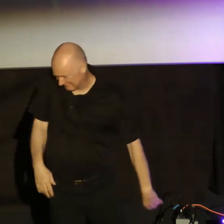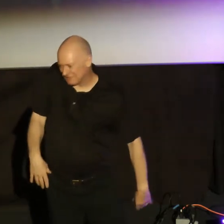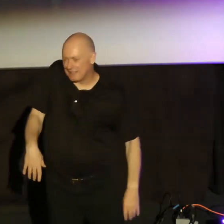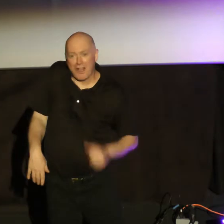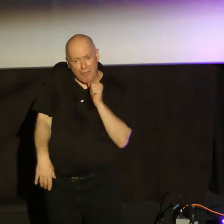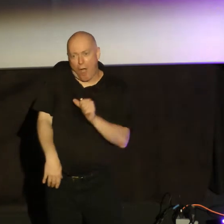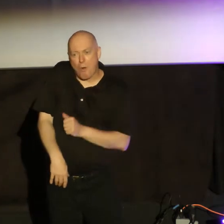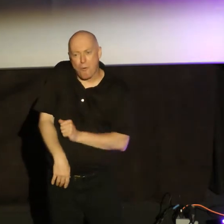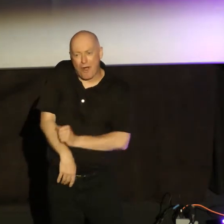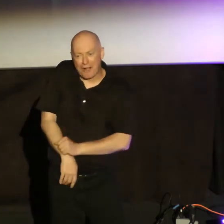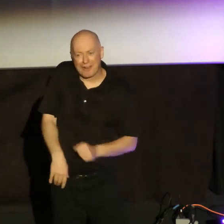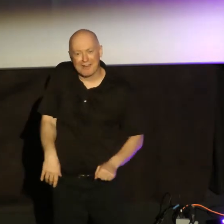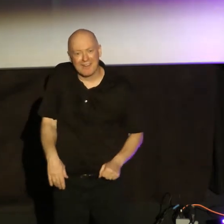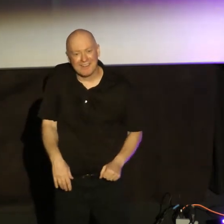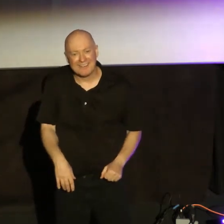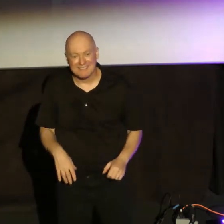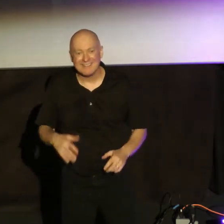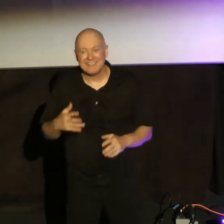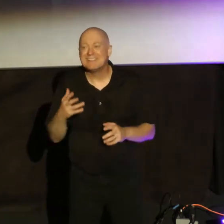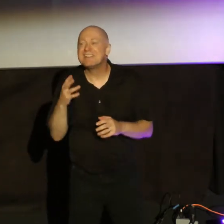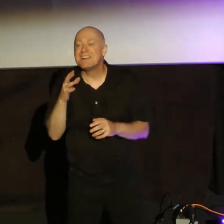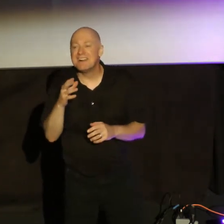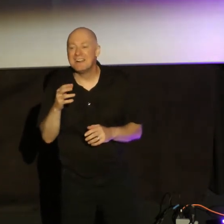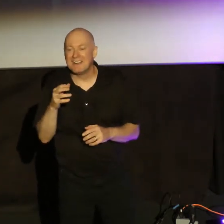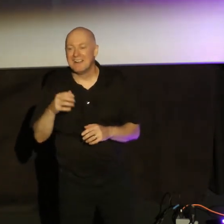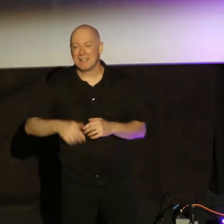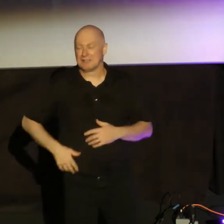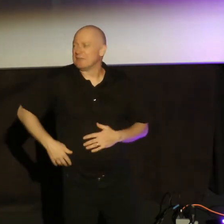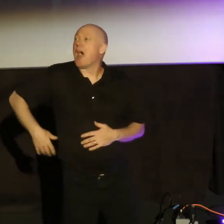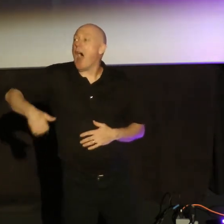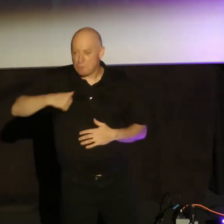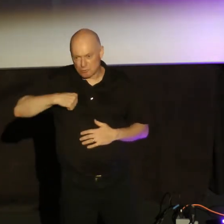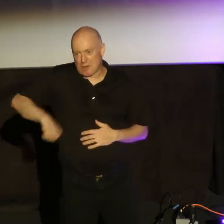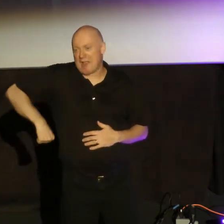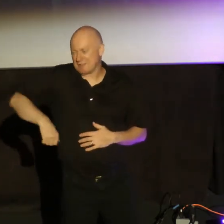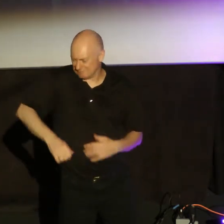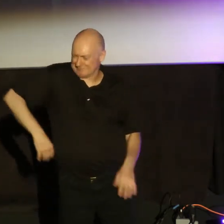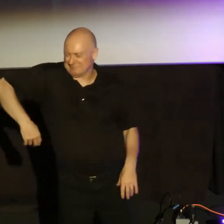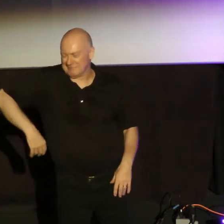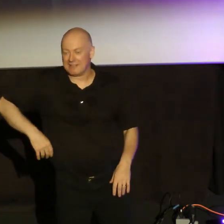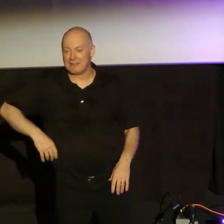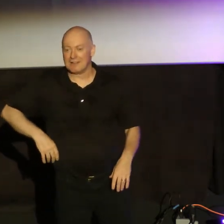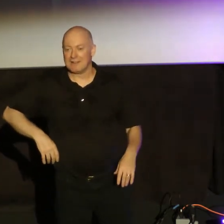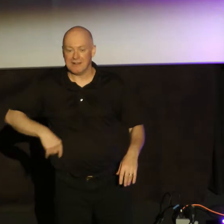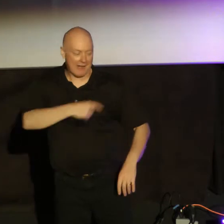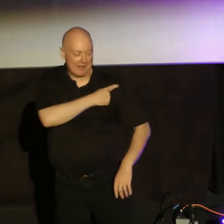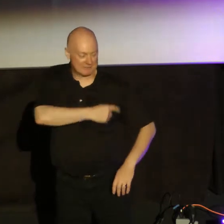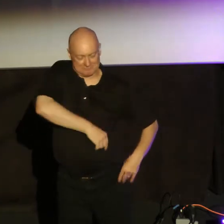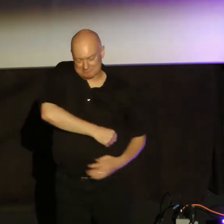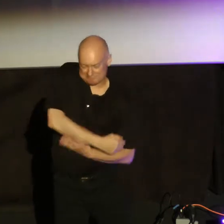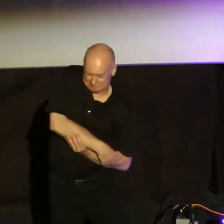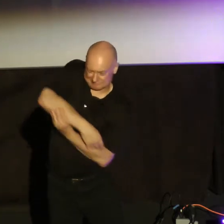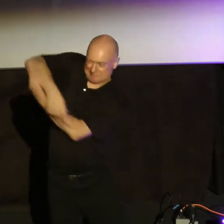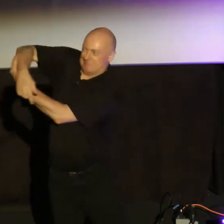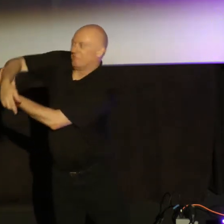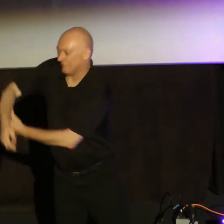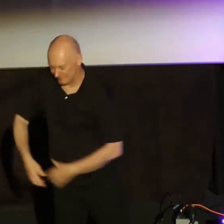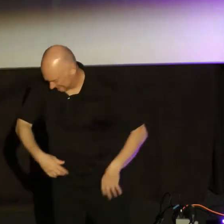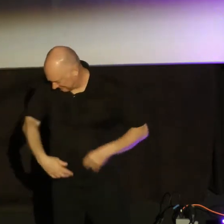Never thinking I could use my left one to shut it off. Using my right arm to try and I'm using my left arm to make my right work. And there's nothing there. My arm